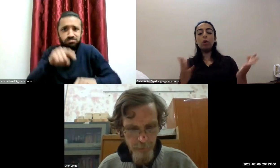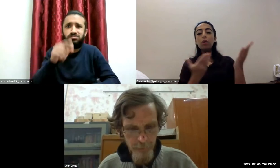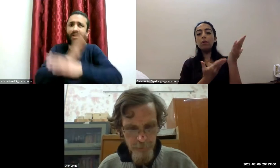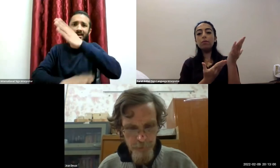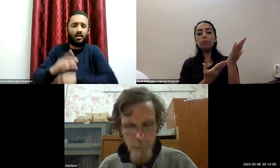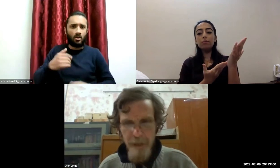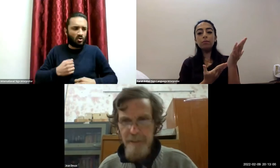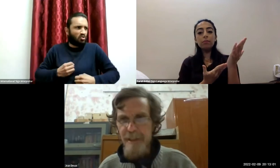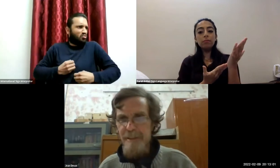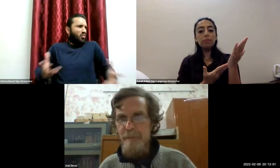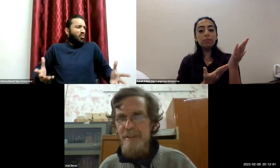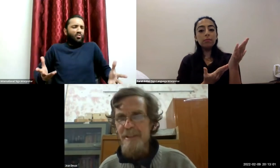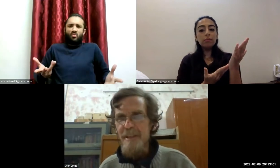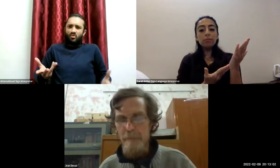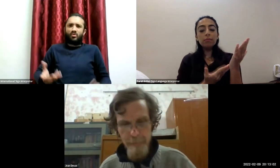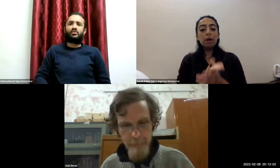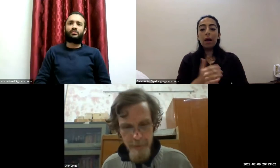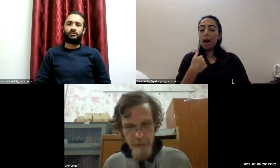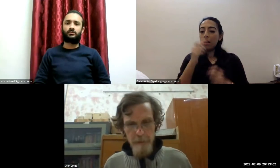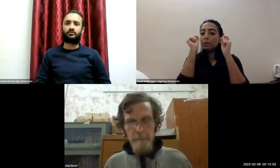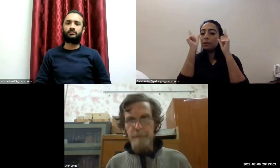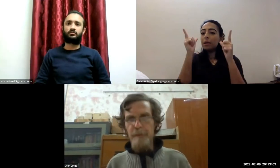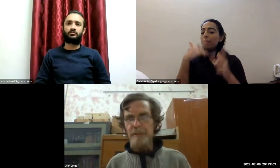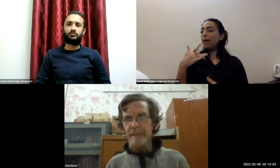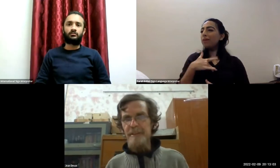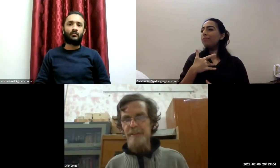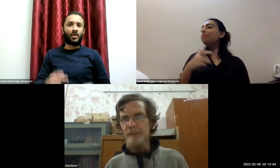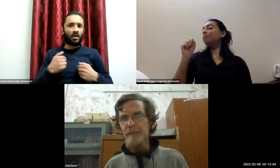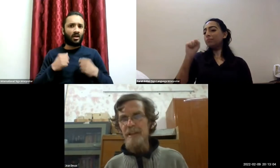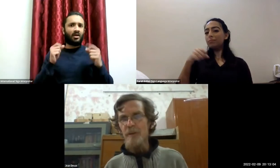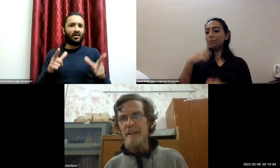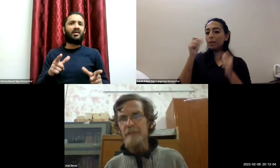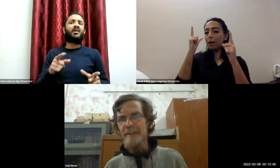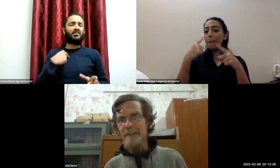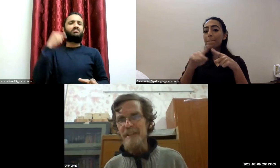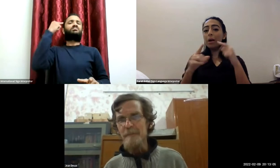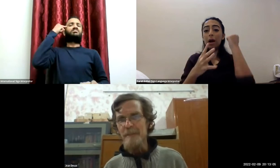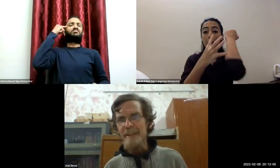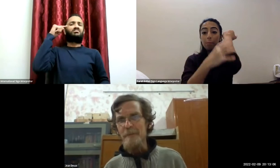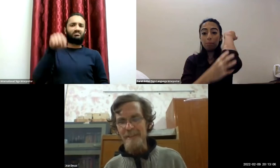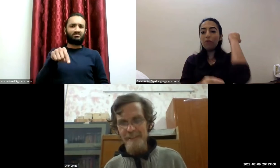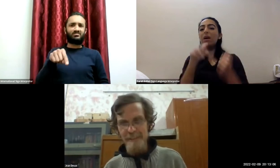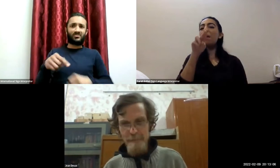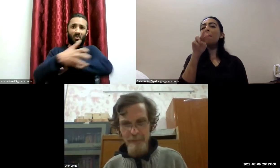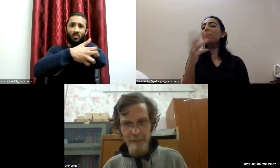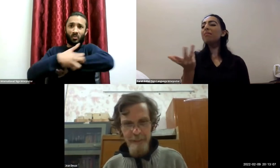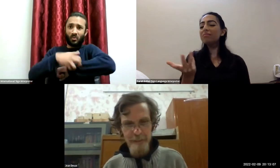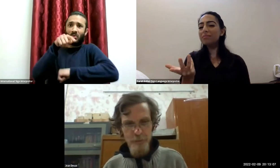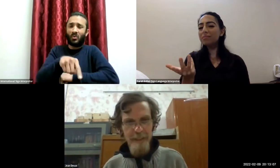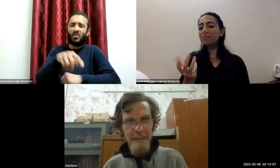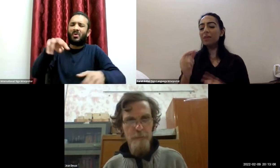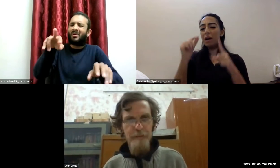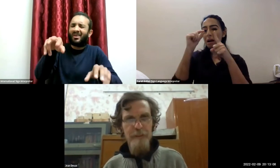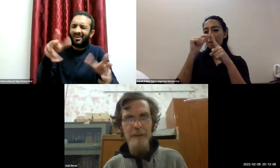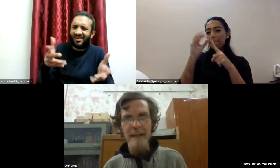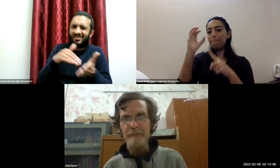now surprising as it may seem poverty is not a very well defined concept in economics it's